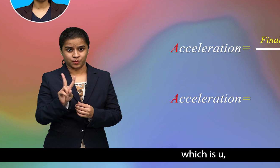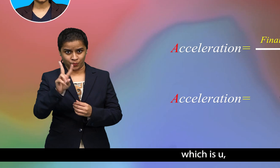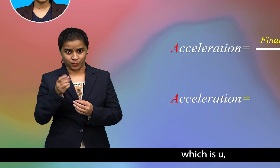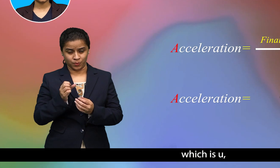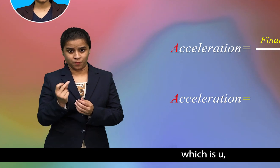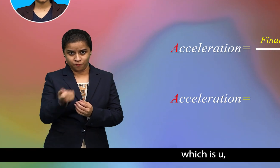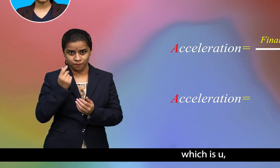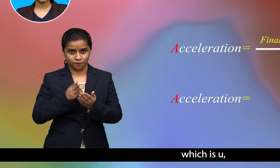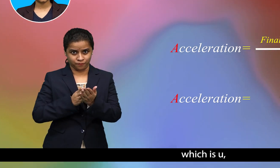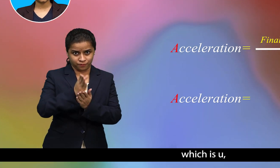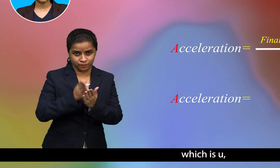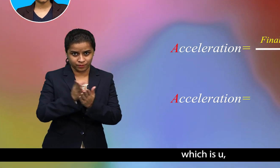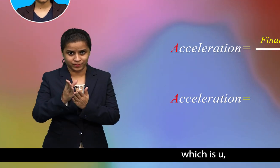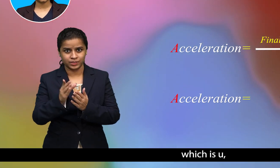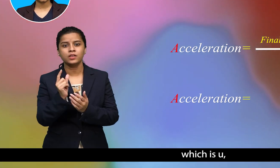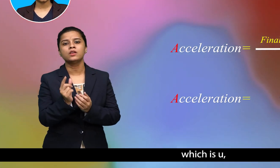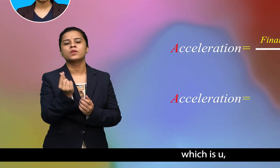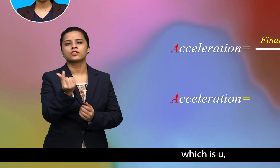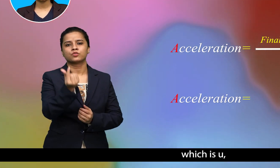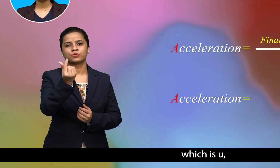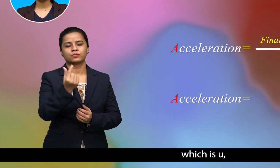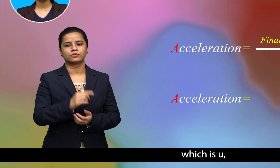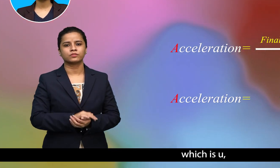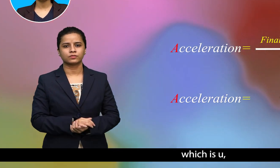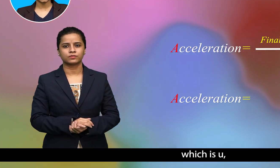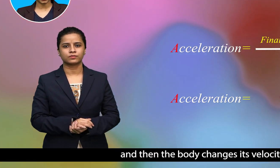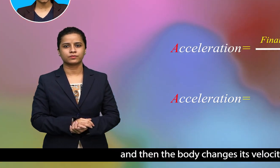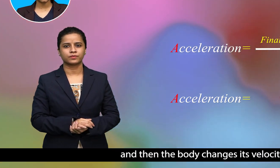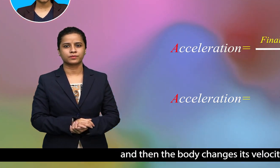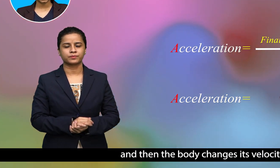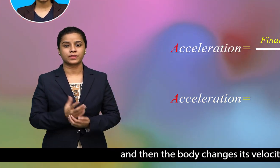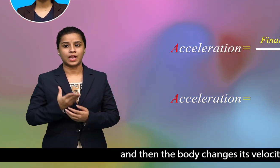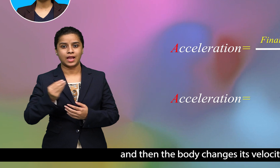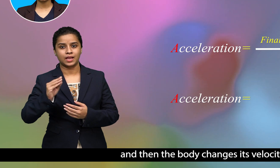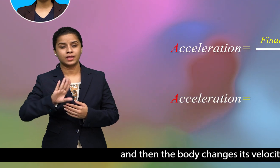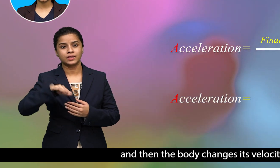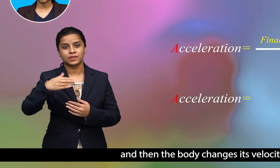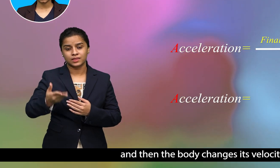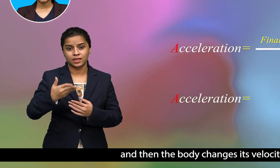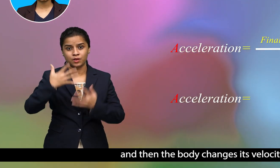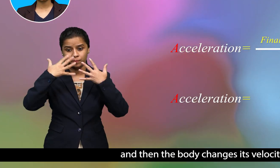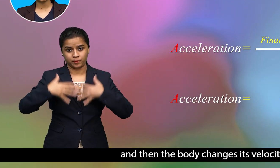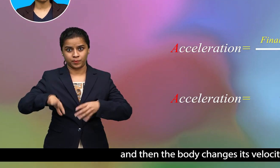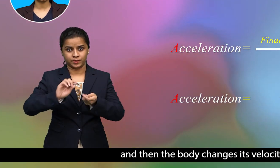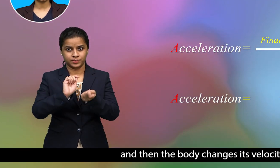and then the body changes its velocity